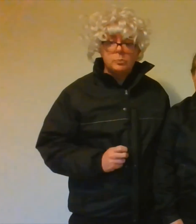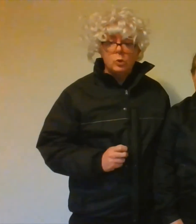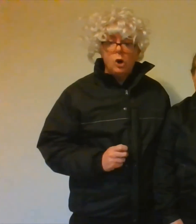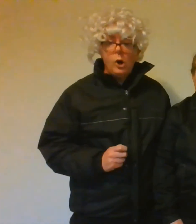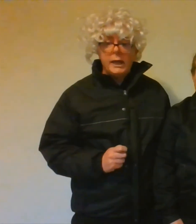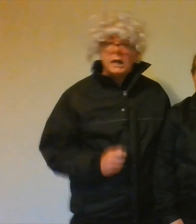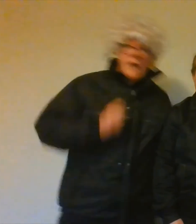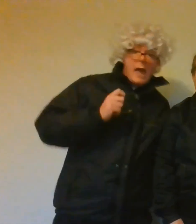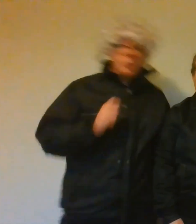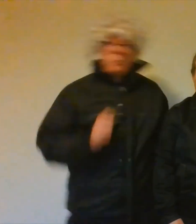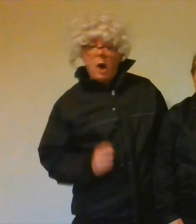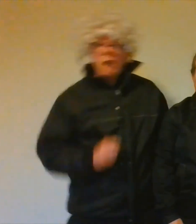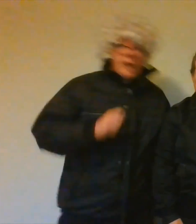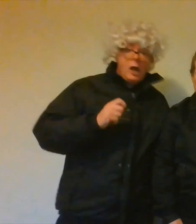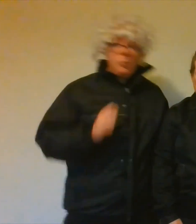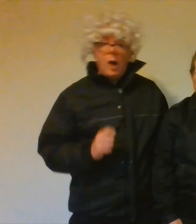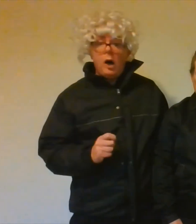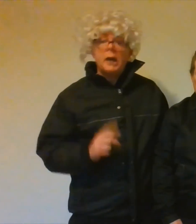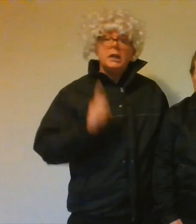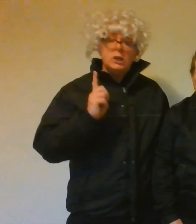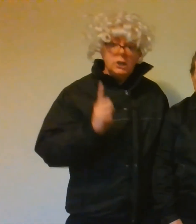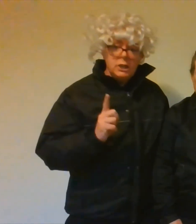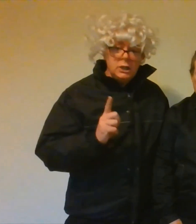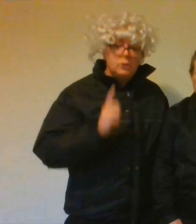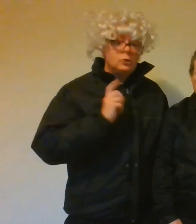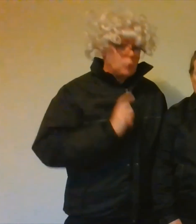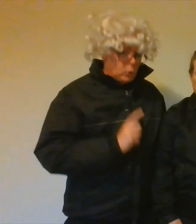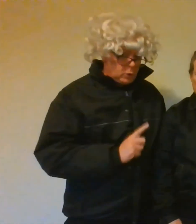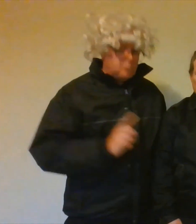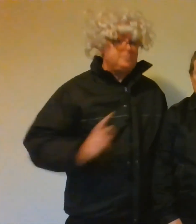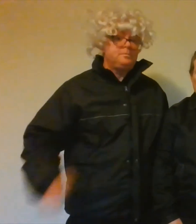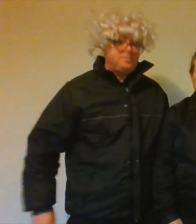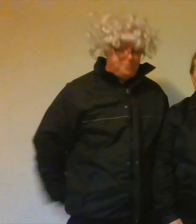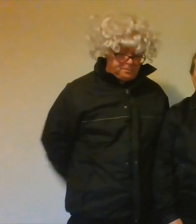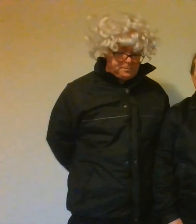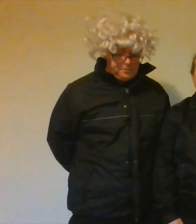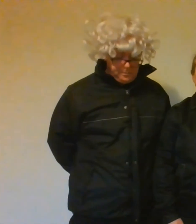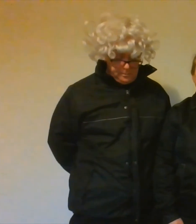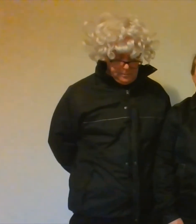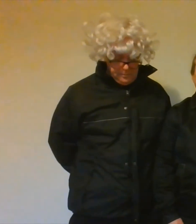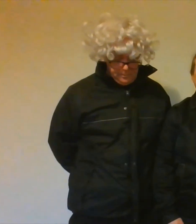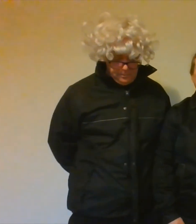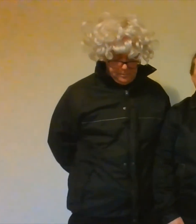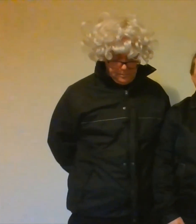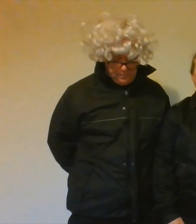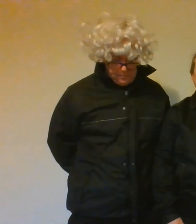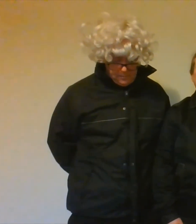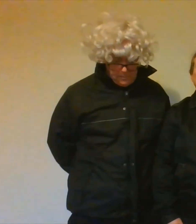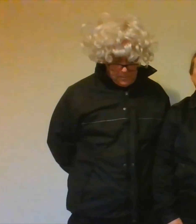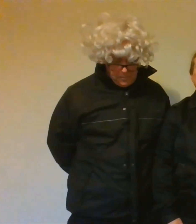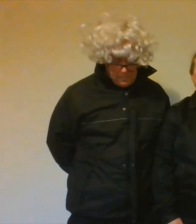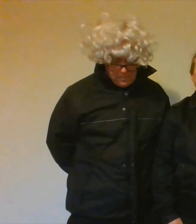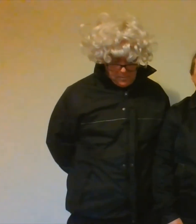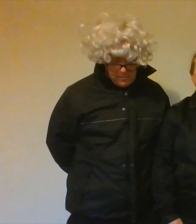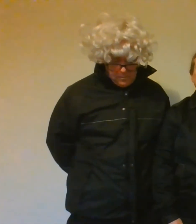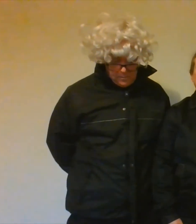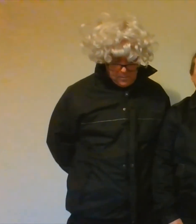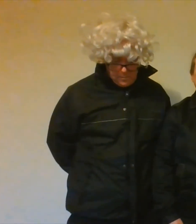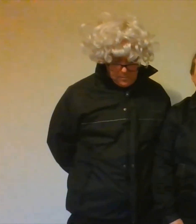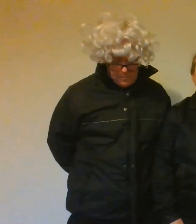a spoono i nail bar, nail bar, indoor. Step three. Same as